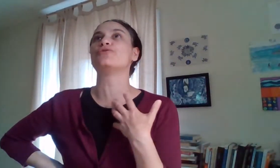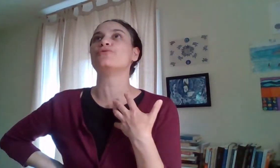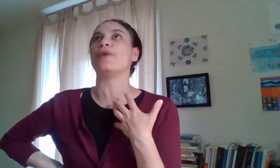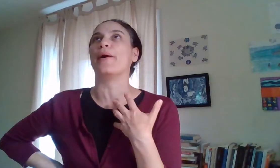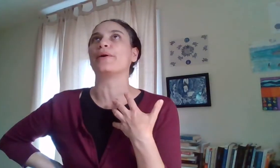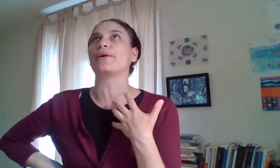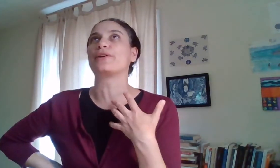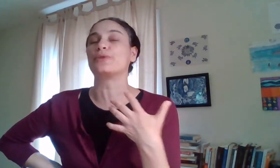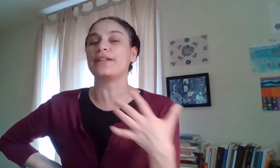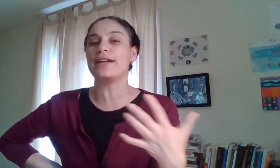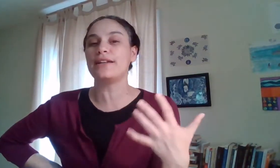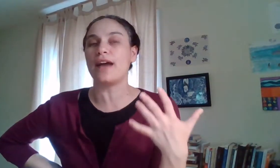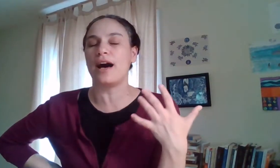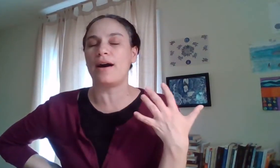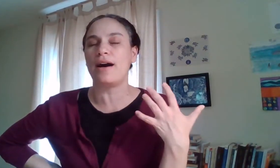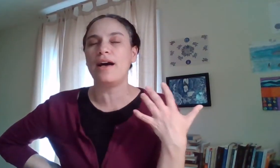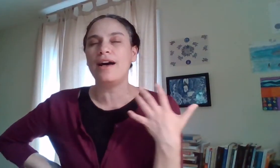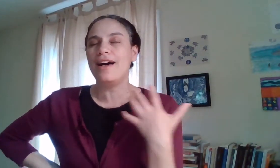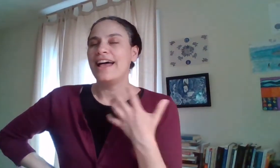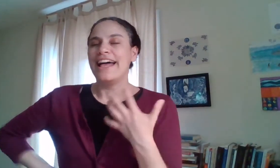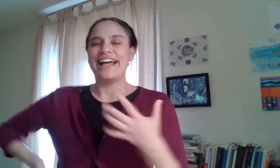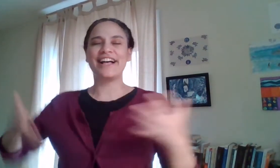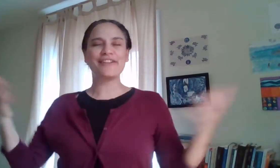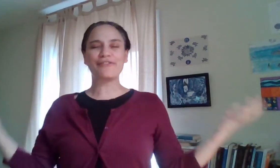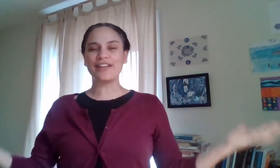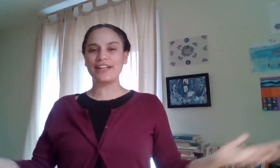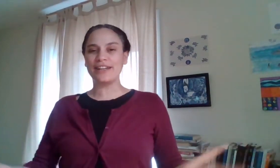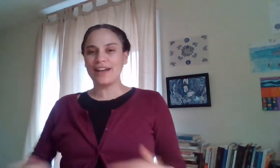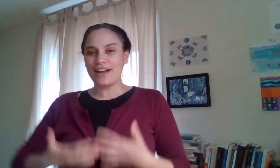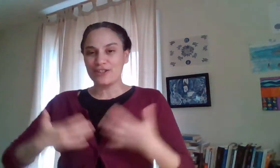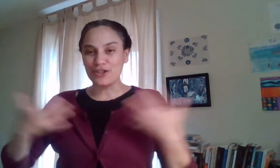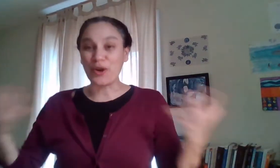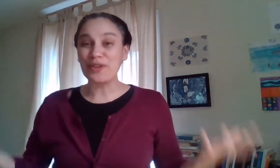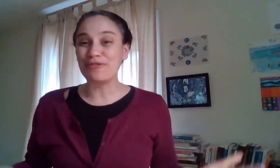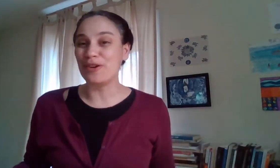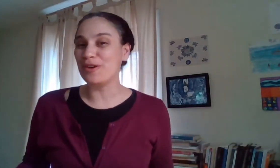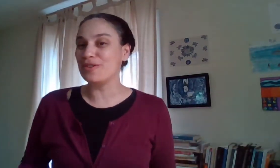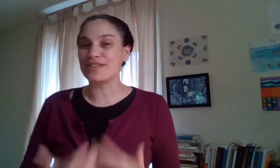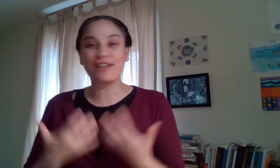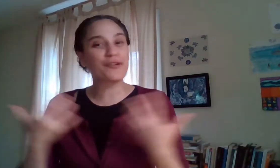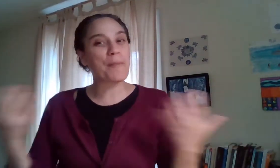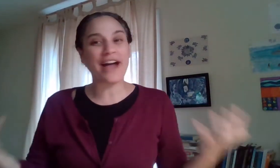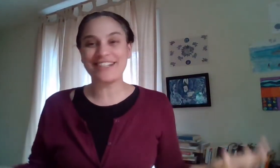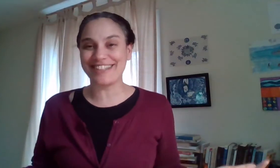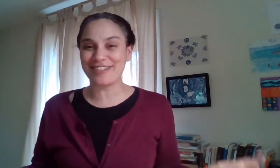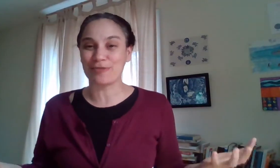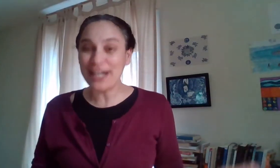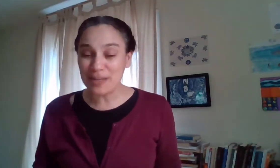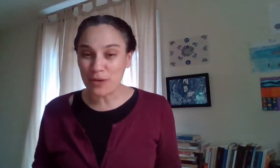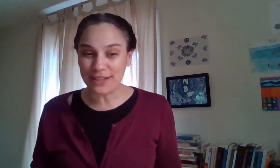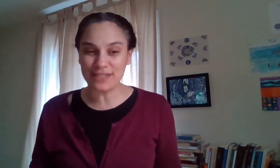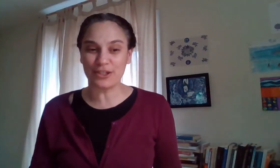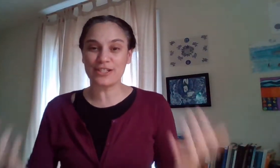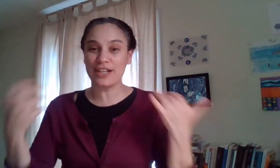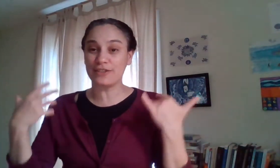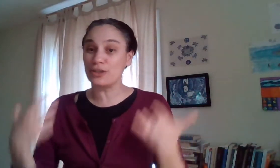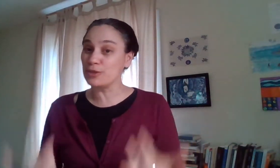creating a healthy joyful self-compassionate writing practice for yourself that you would